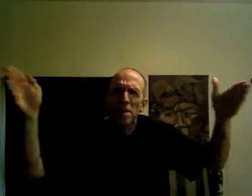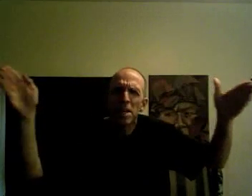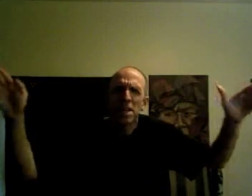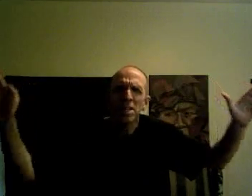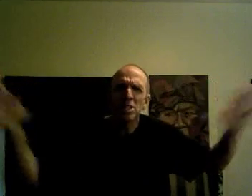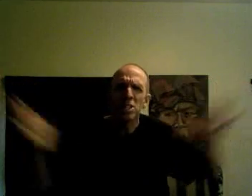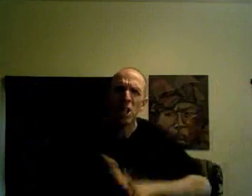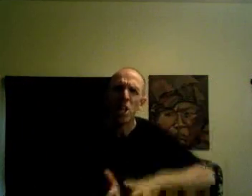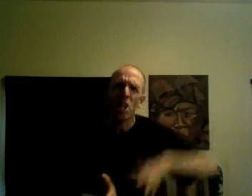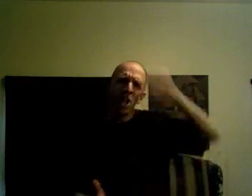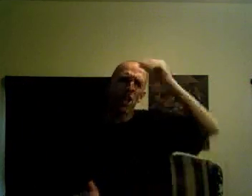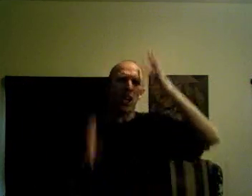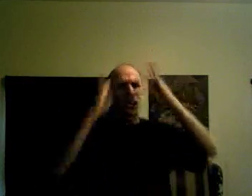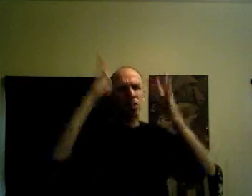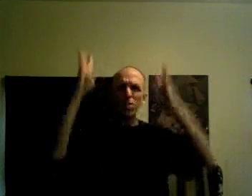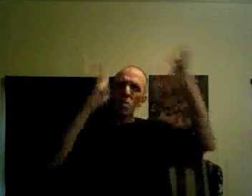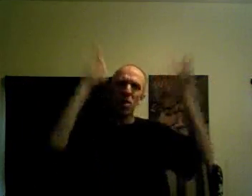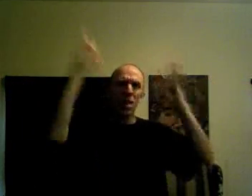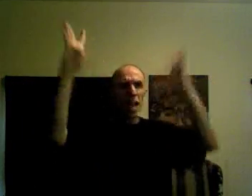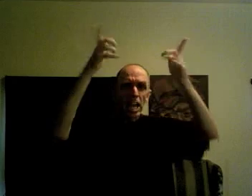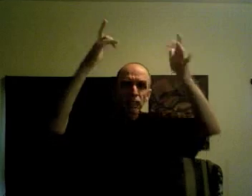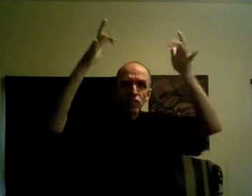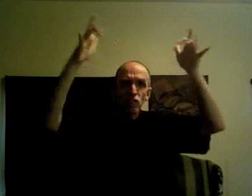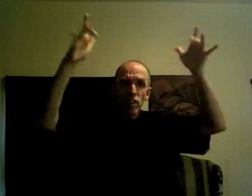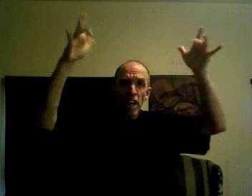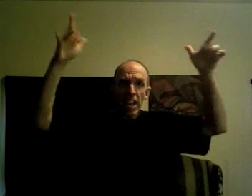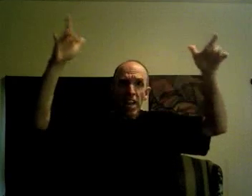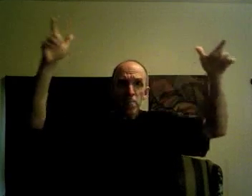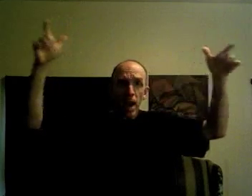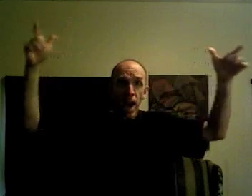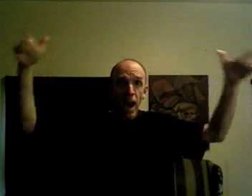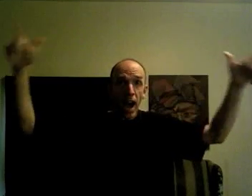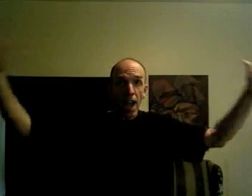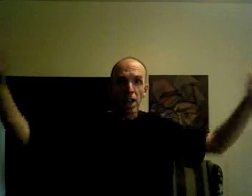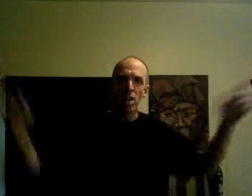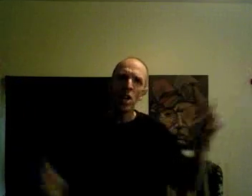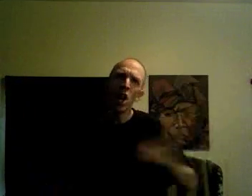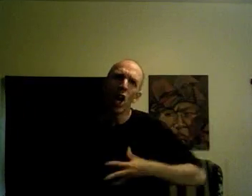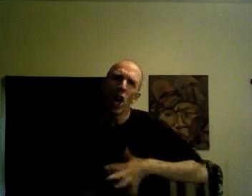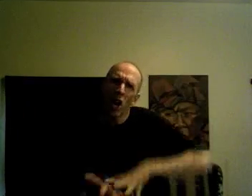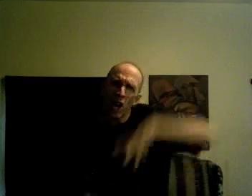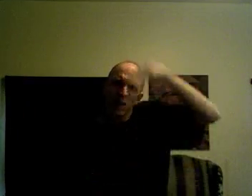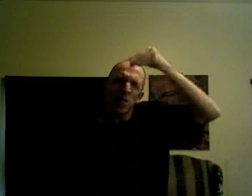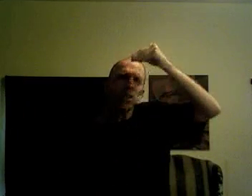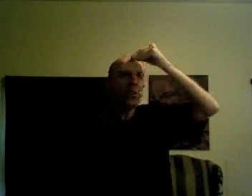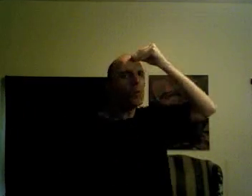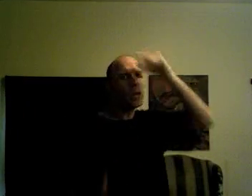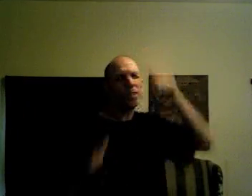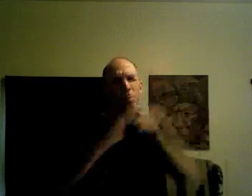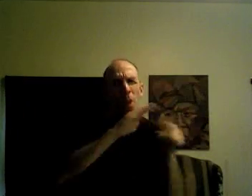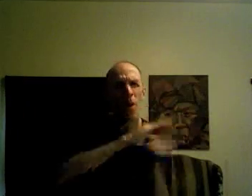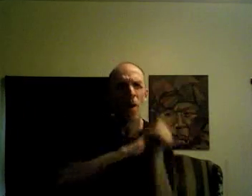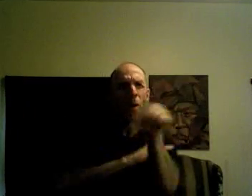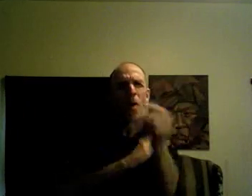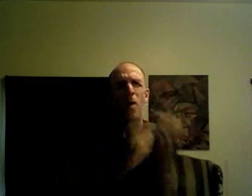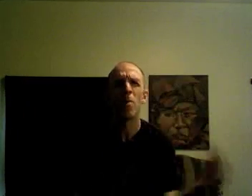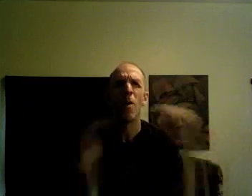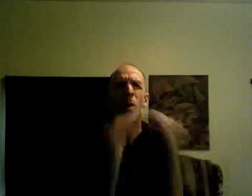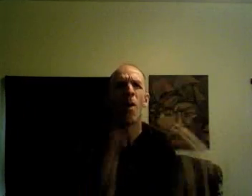minds. Learn to enhance creative minds. Learn to explore more.